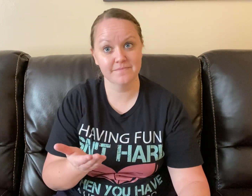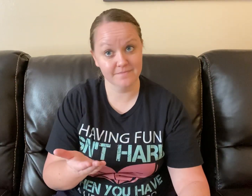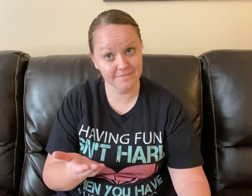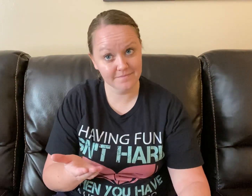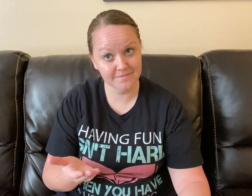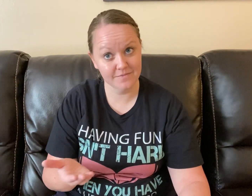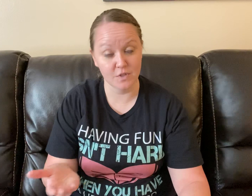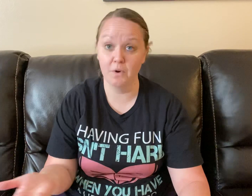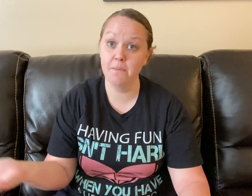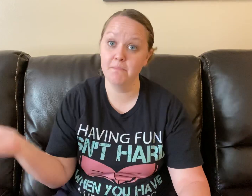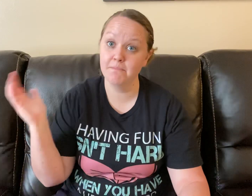Do they rhyme?